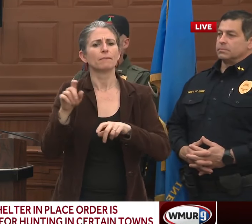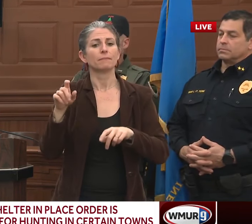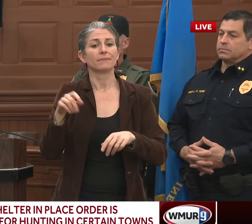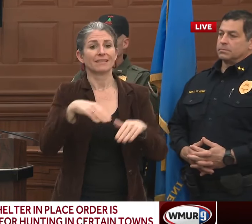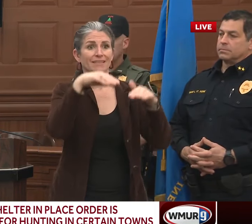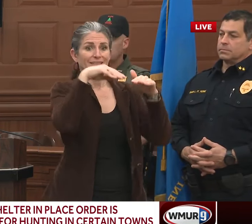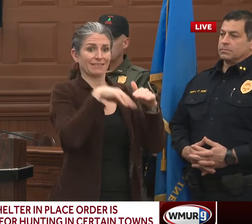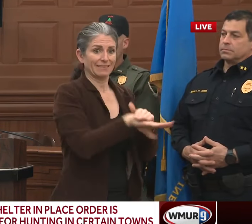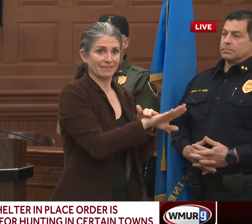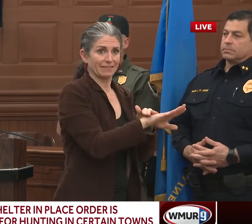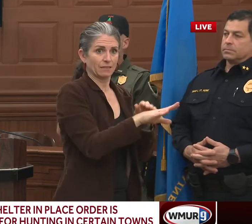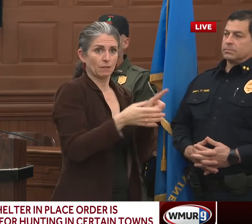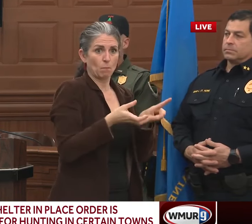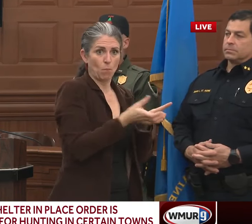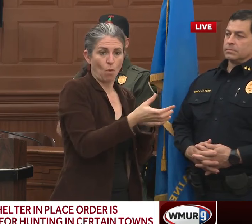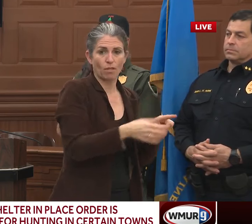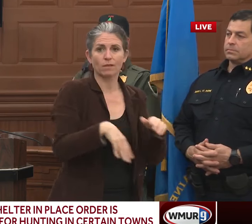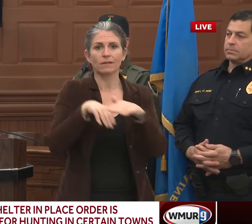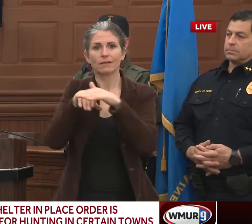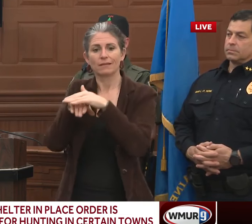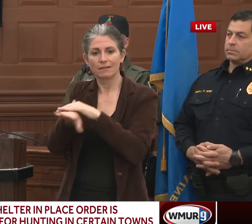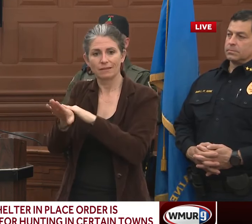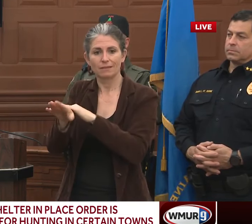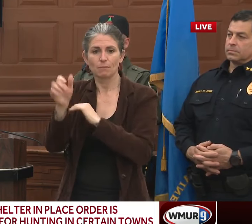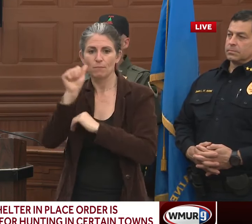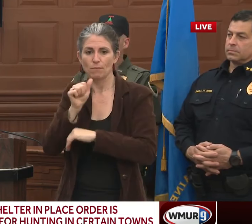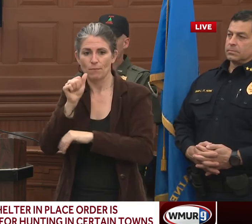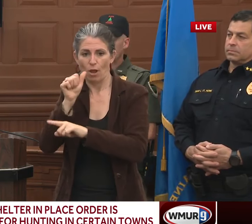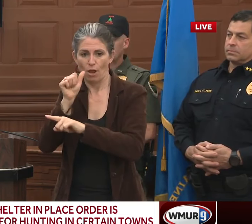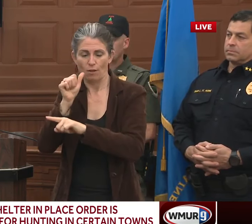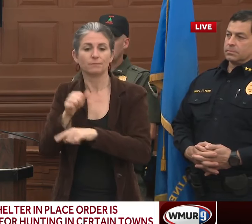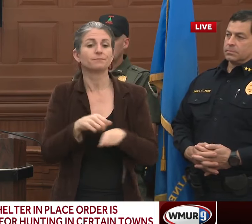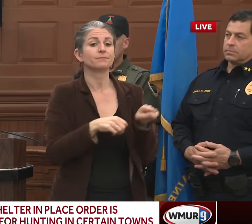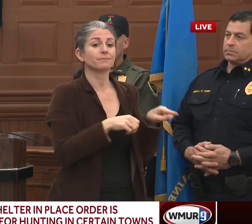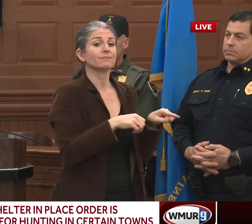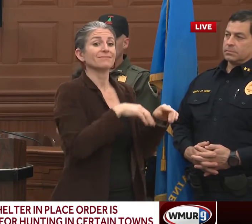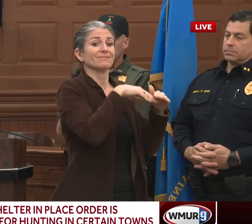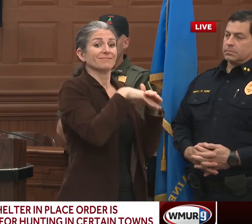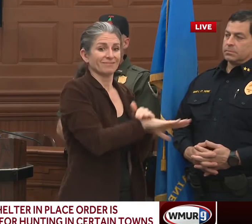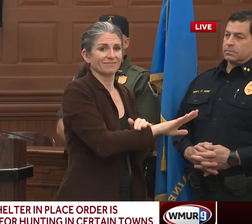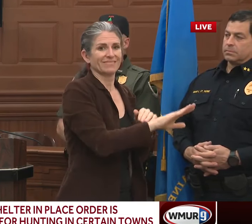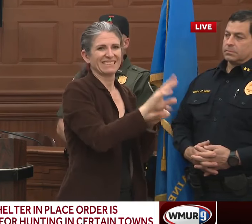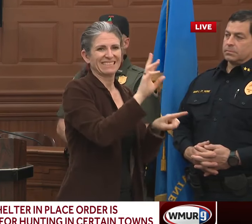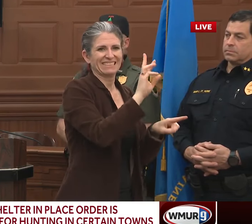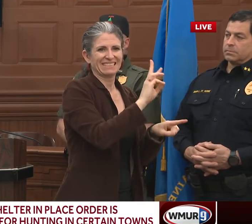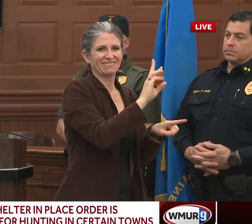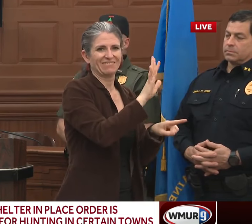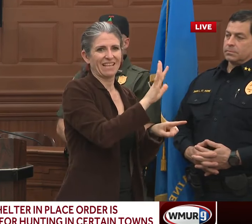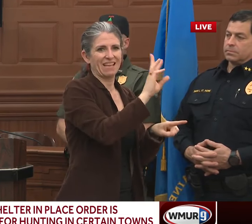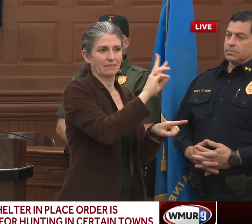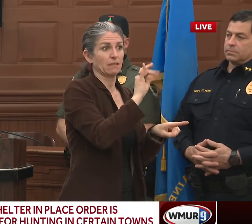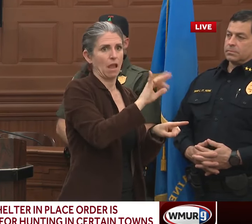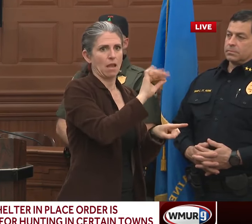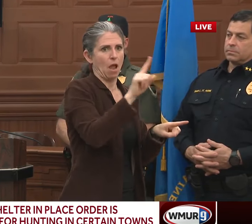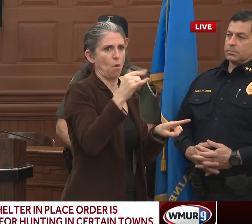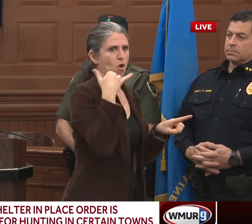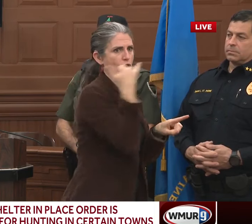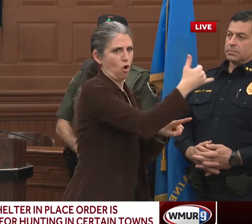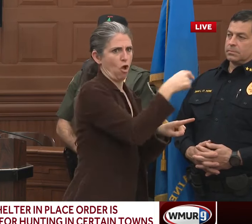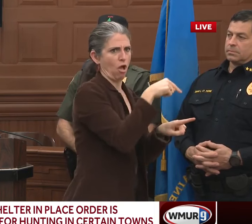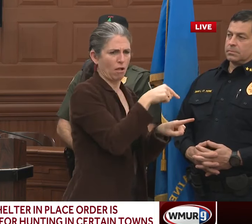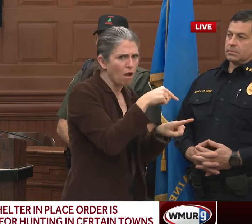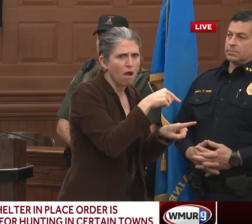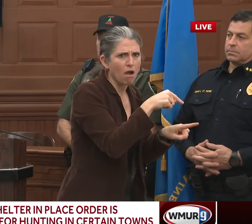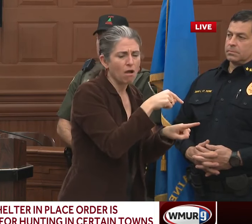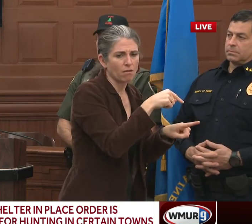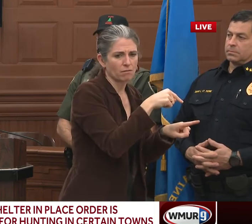as we had mentioned earlier, that initial 911 call occurred at 6.56 p.m. And by the CAD